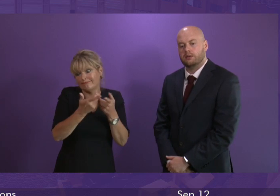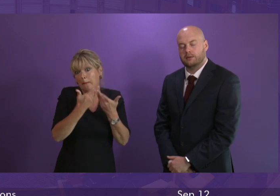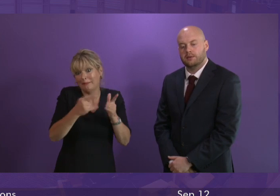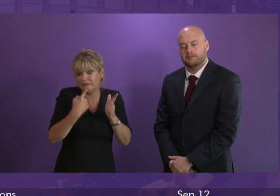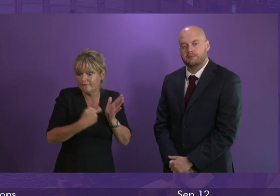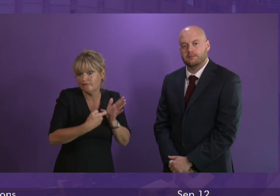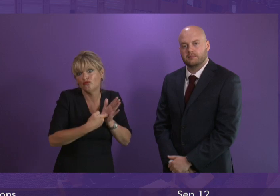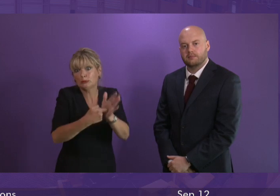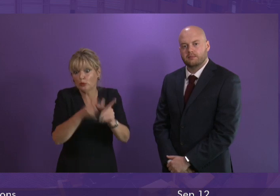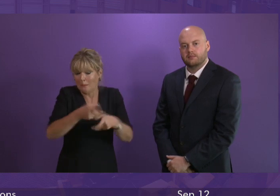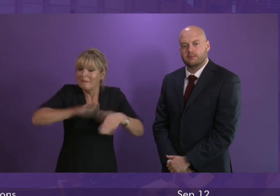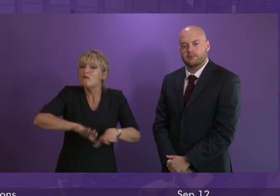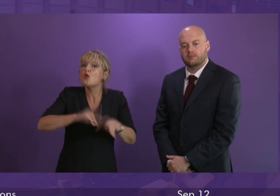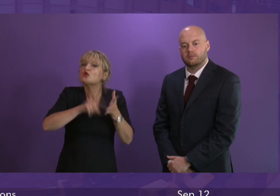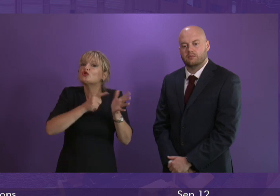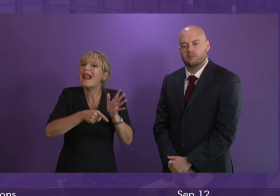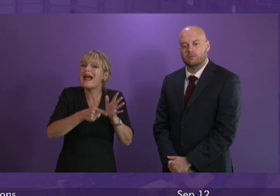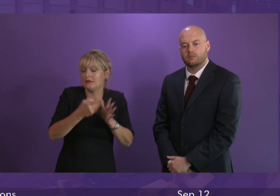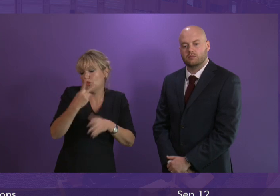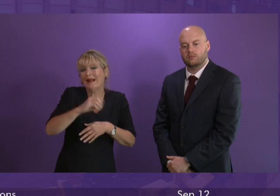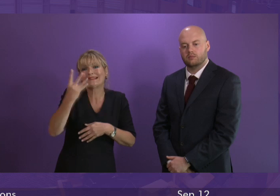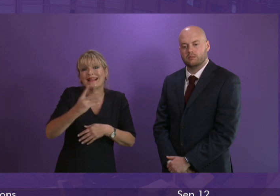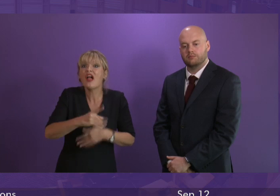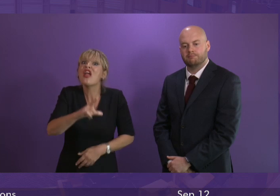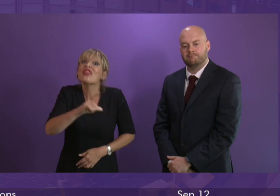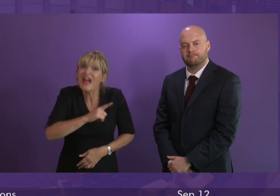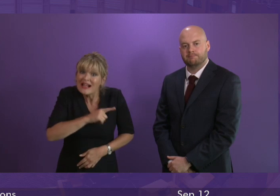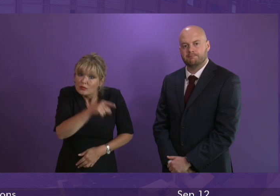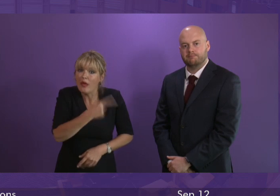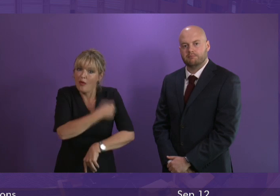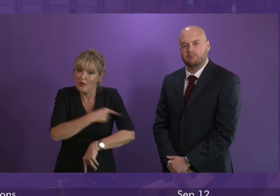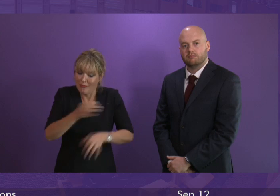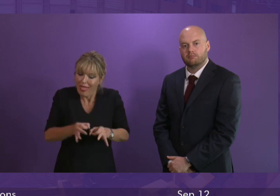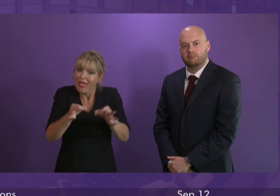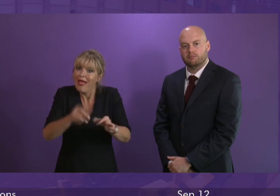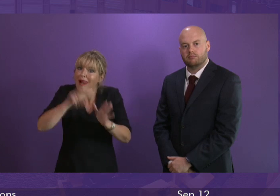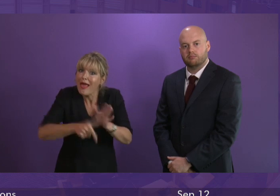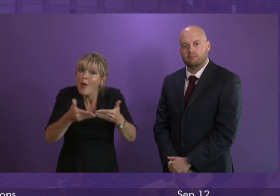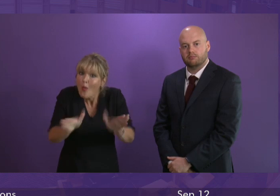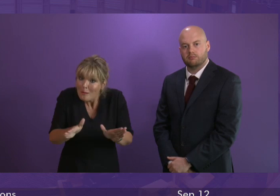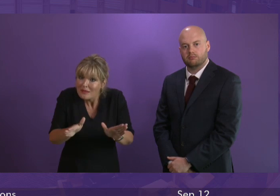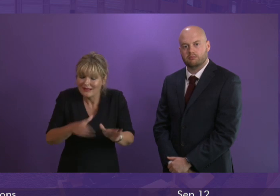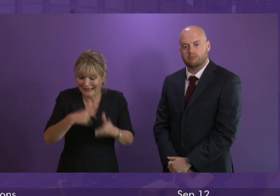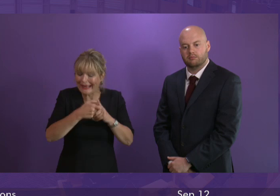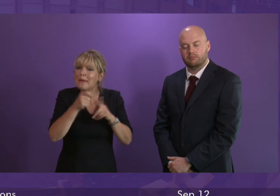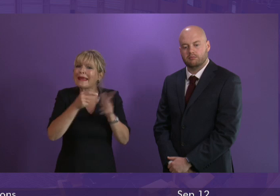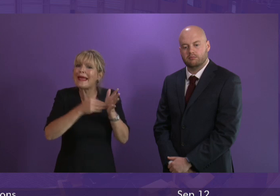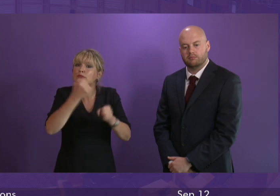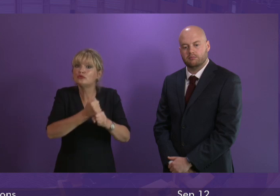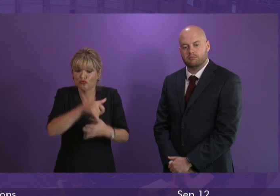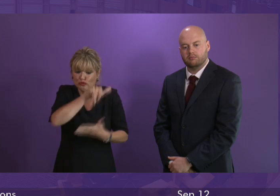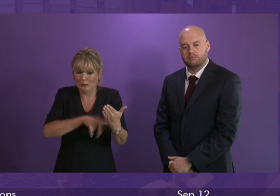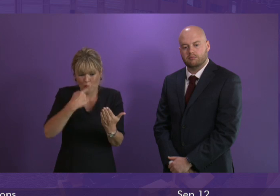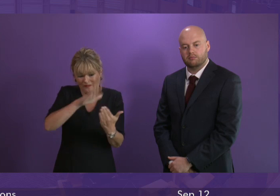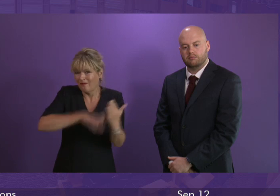2019. These are the reasons why the hospital was already late in opening. In fact, the KPGMP report provides a